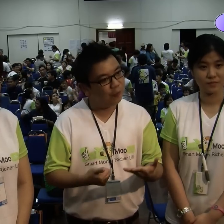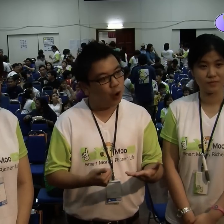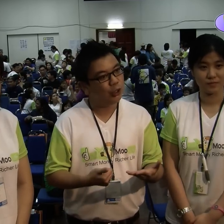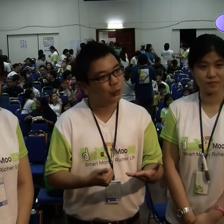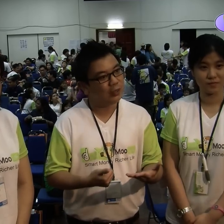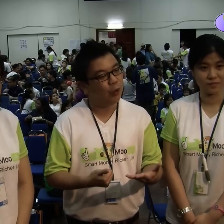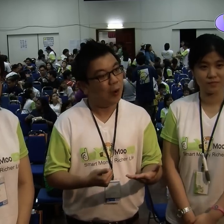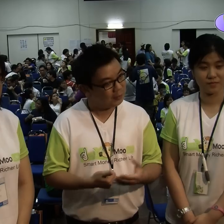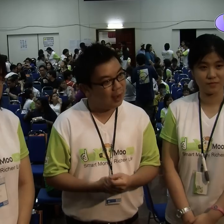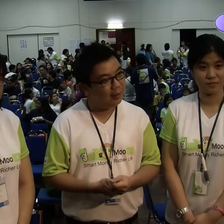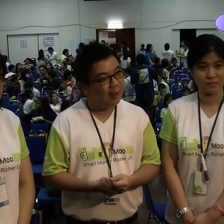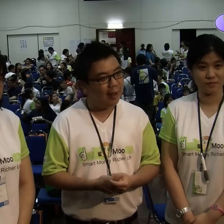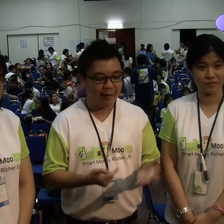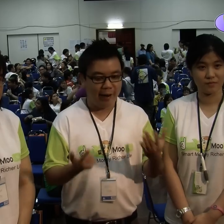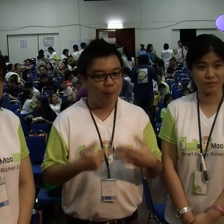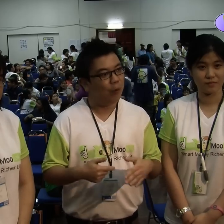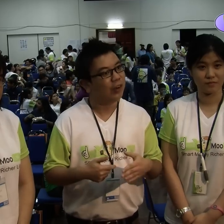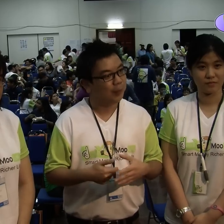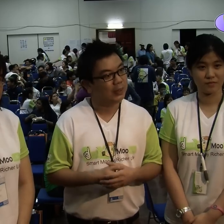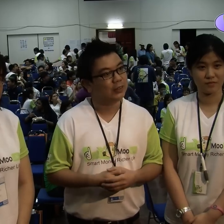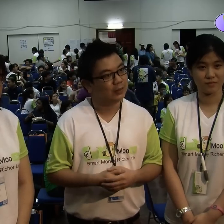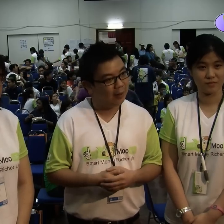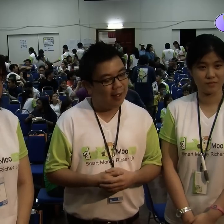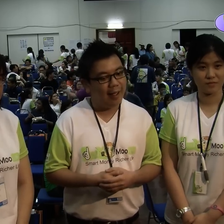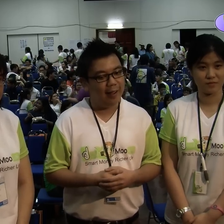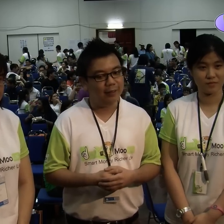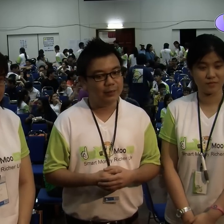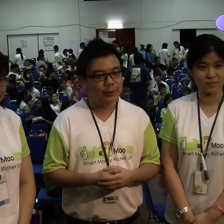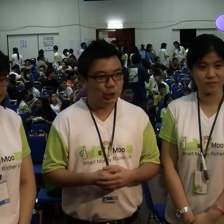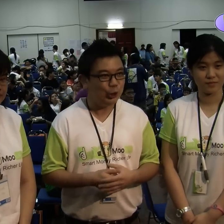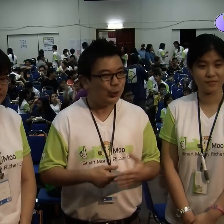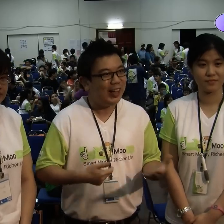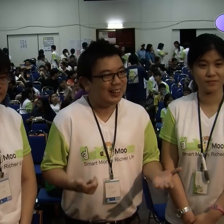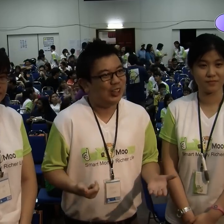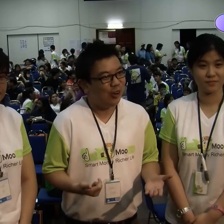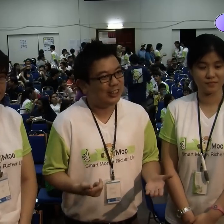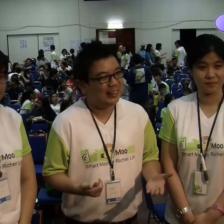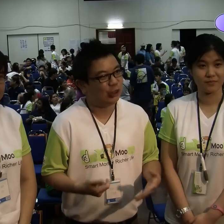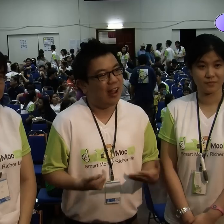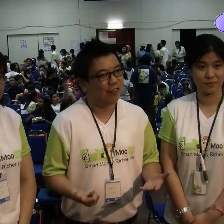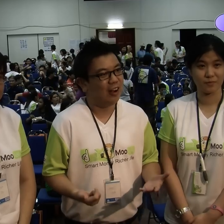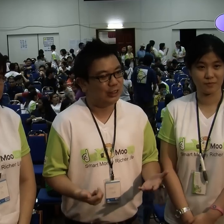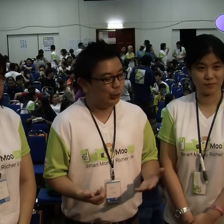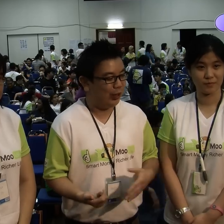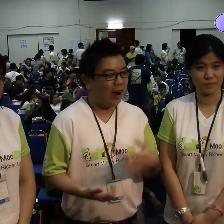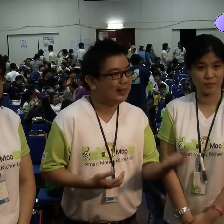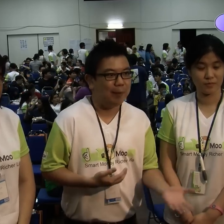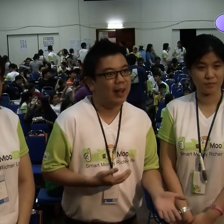forward to the website and get more information. And, you know, today, deaf community is about Facebook, SMS,